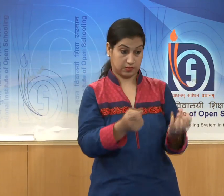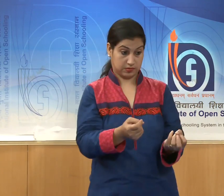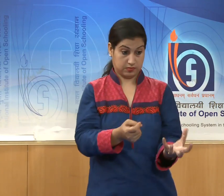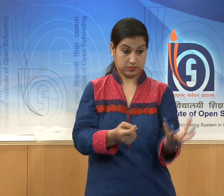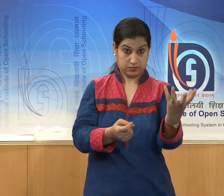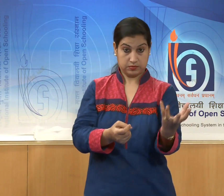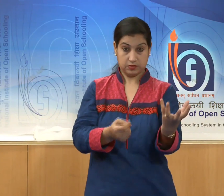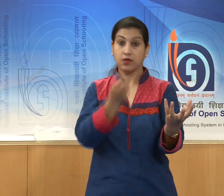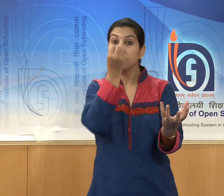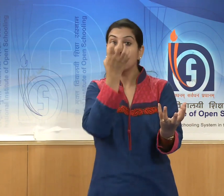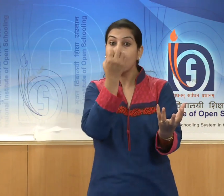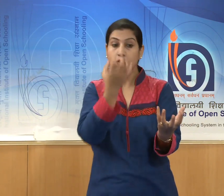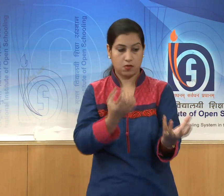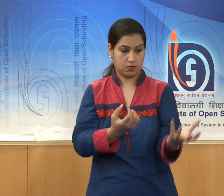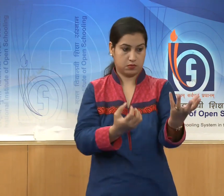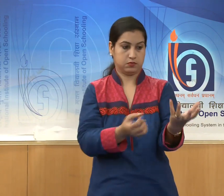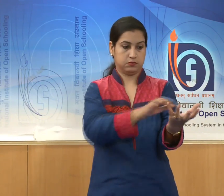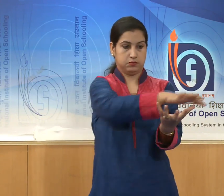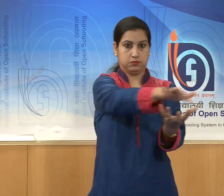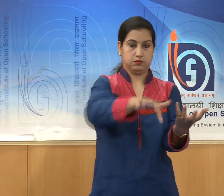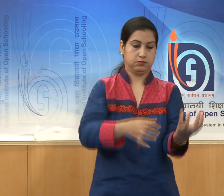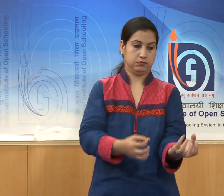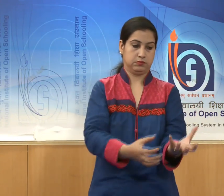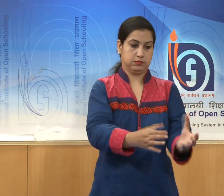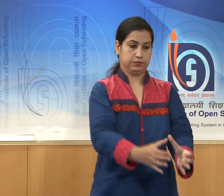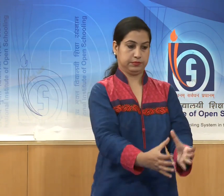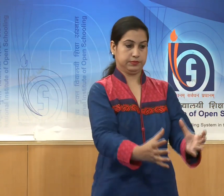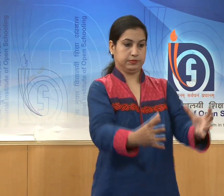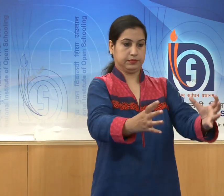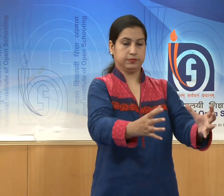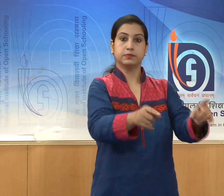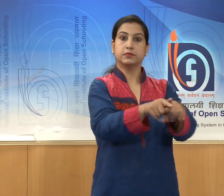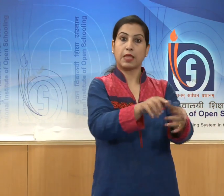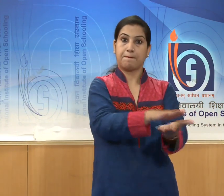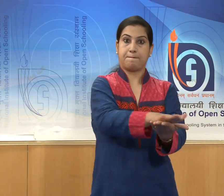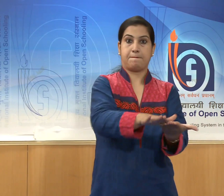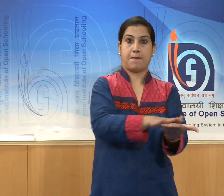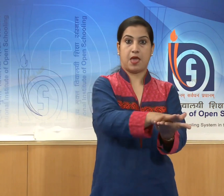which serves as the base